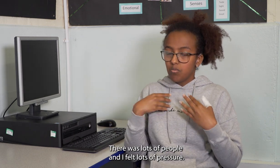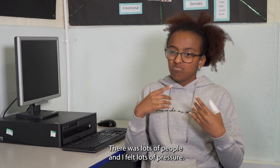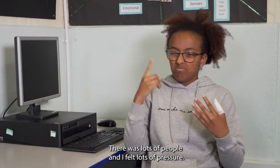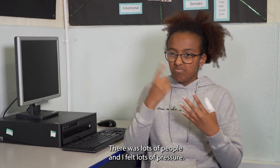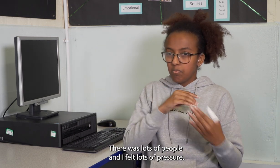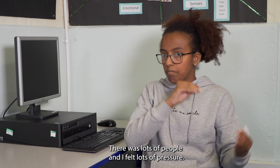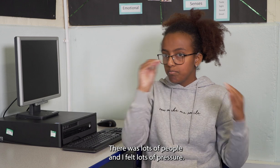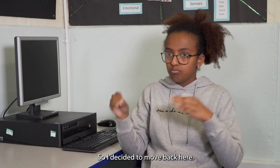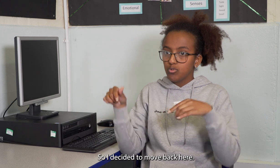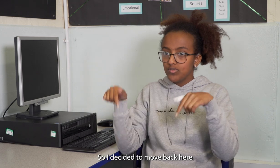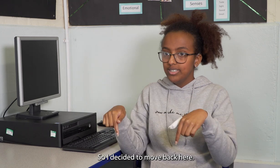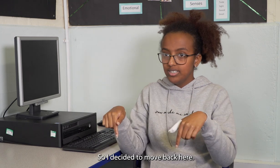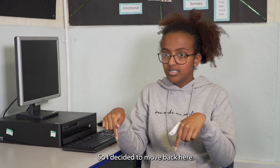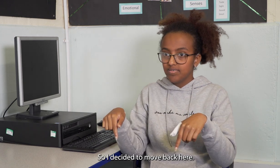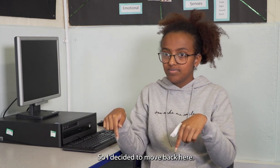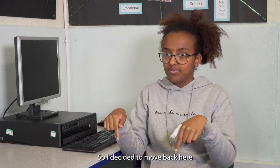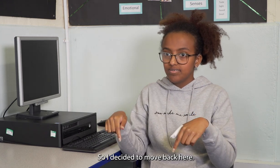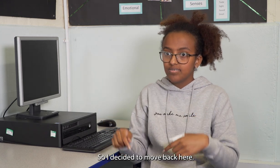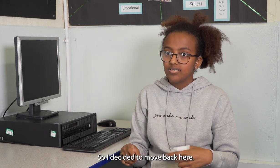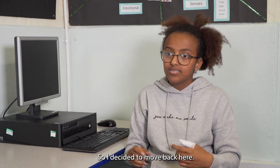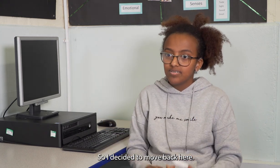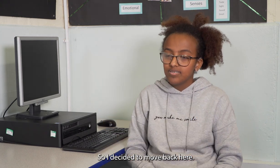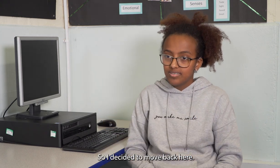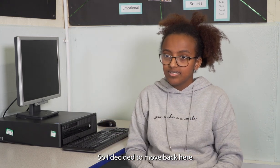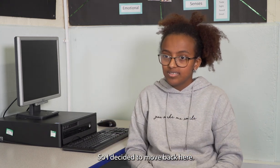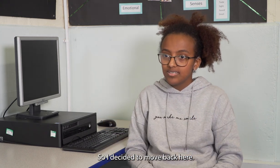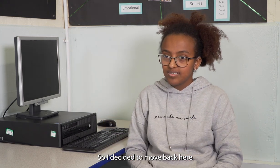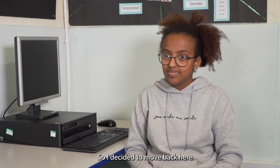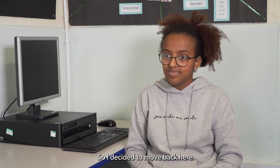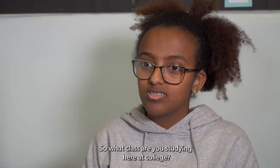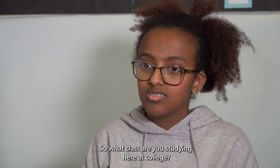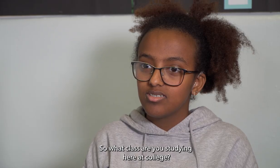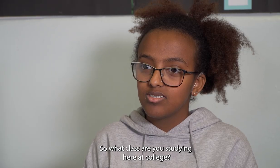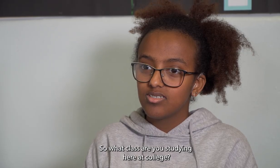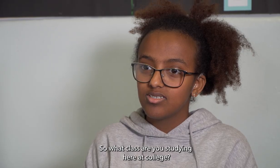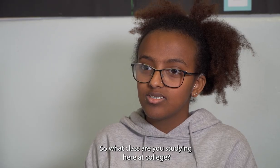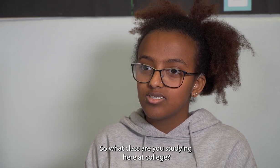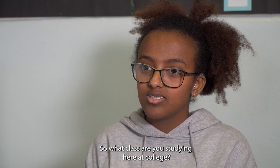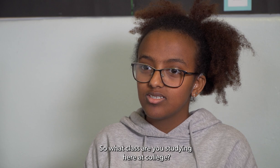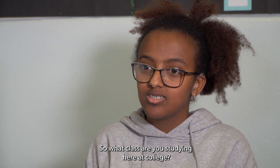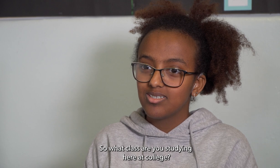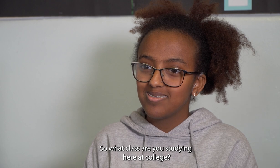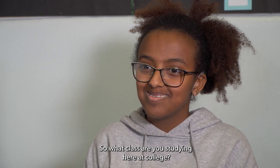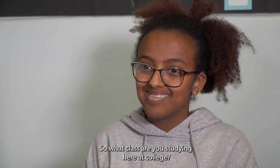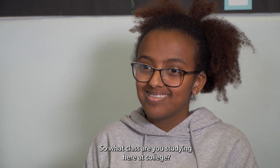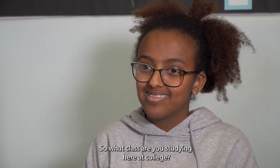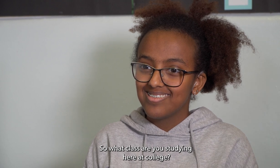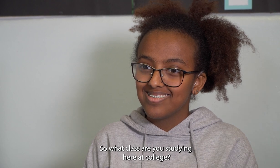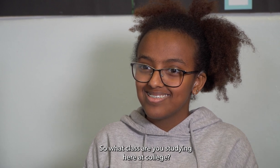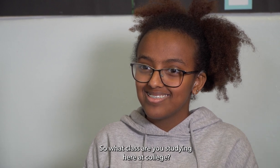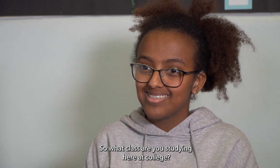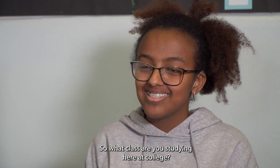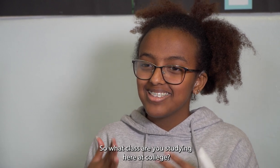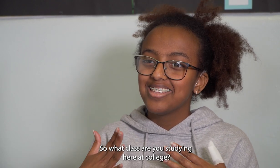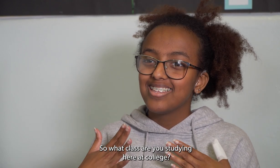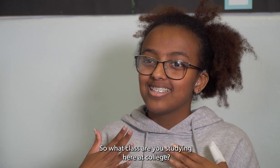I felt lots of pressure, so I decided to move back here. So, what course are you studying here at college?